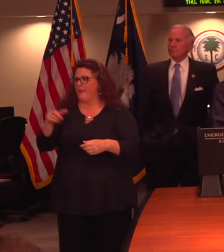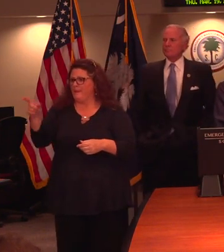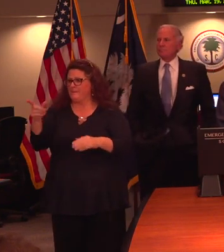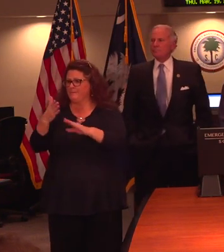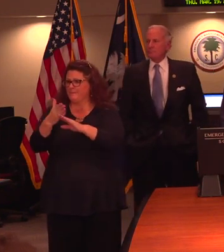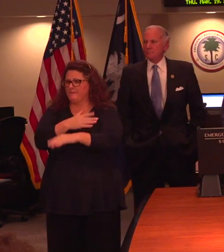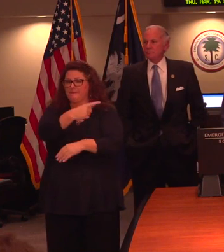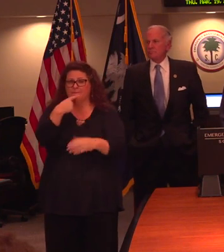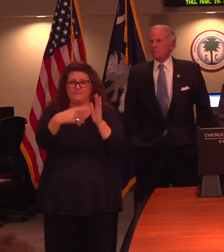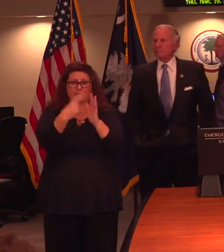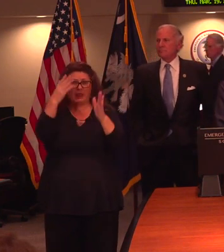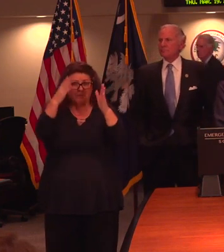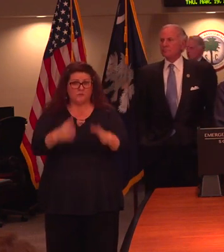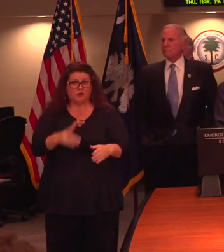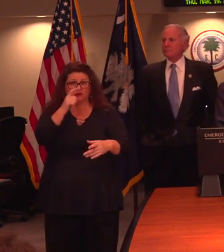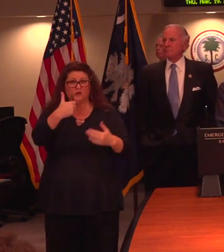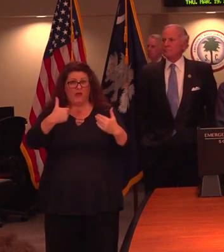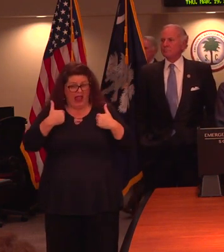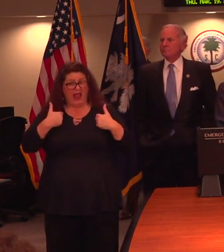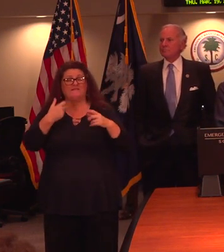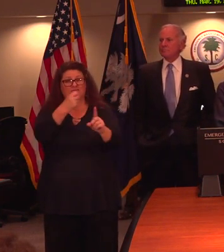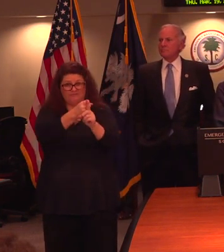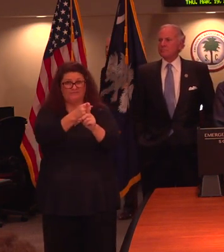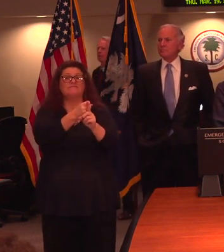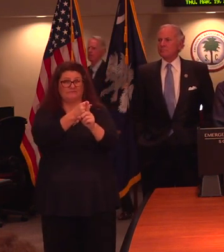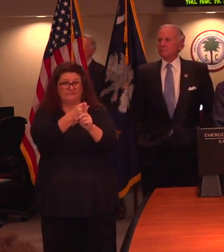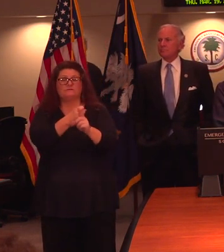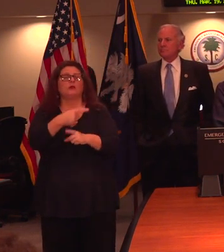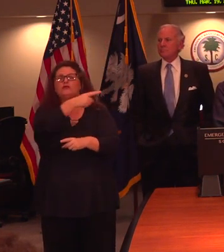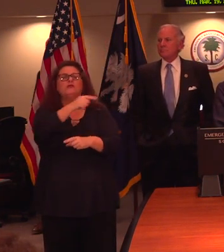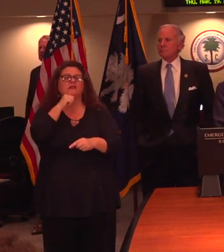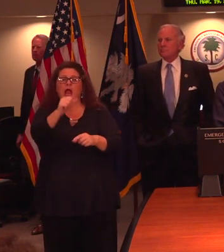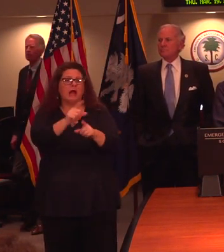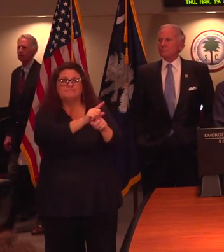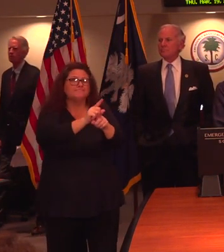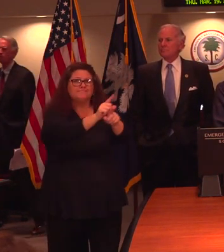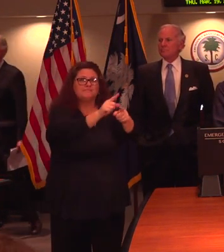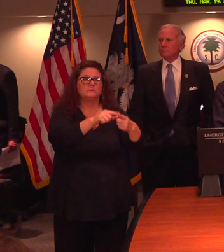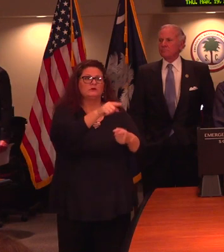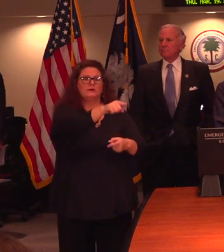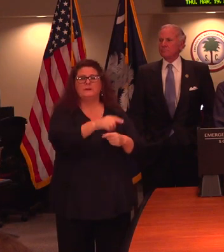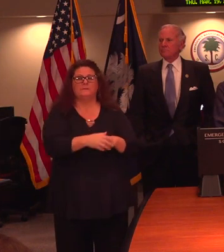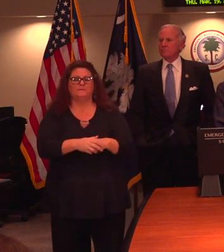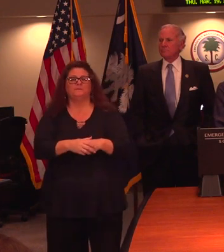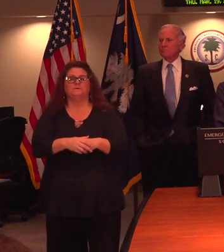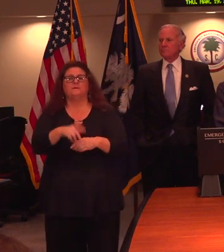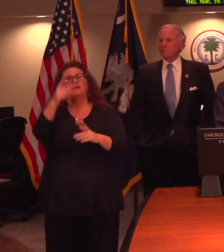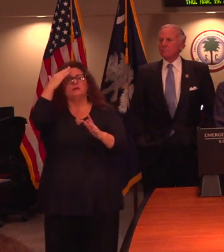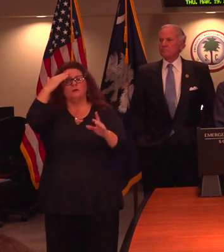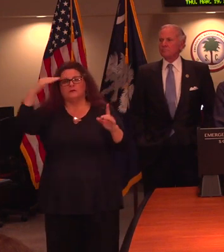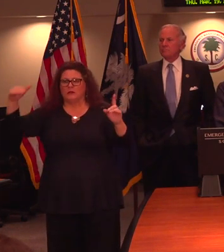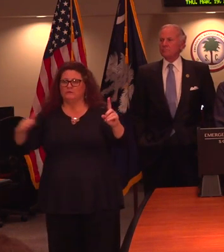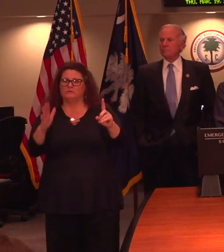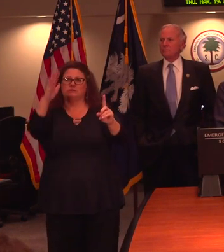once someone's diagnosed, you don't follow their track for the health system. I guess, how do we know we're flattening the curve, and how well,